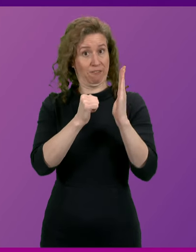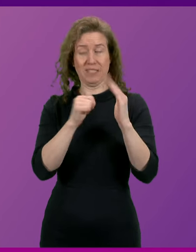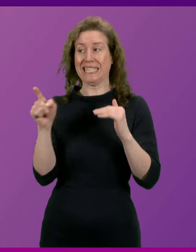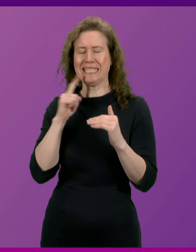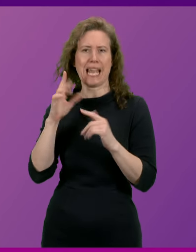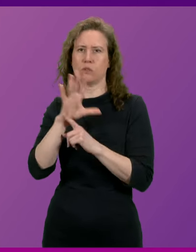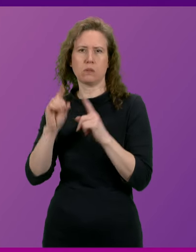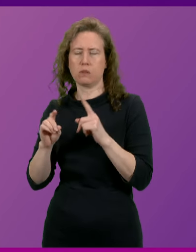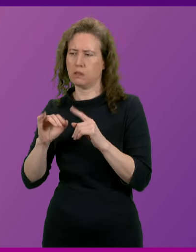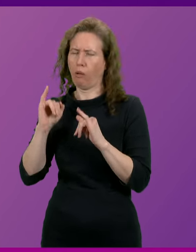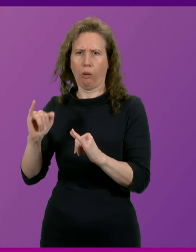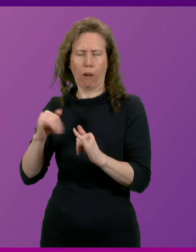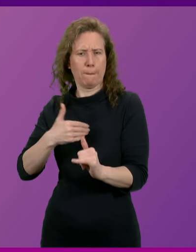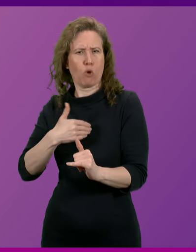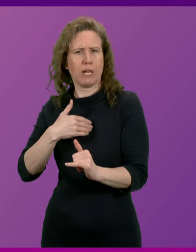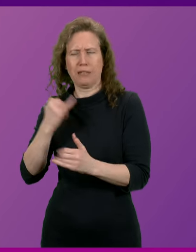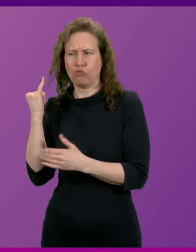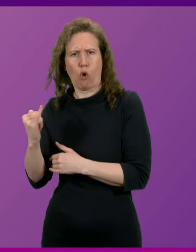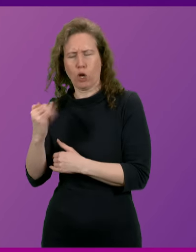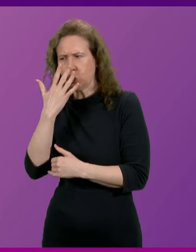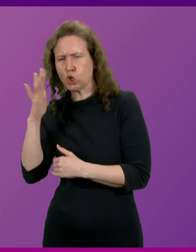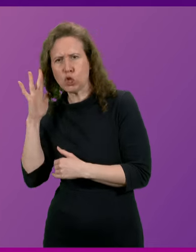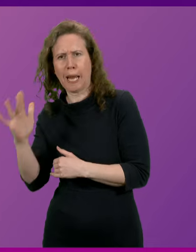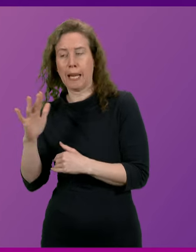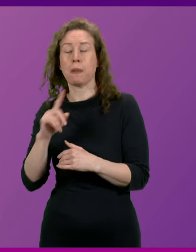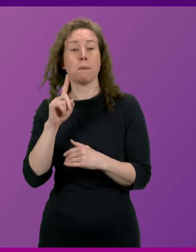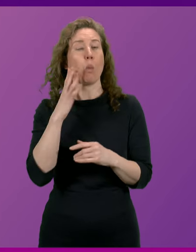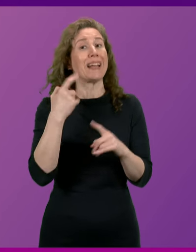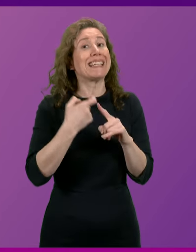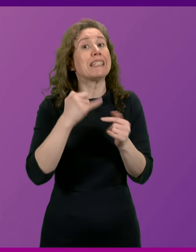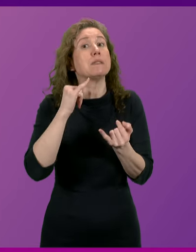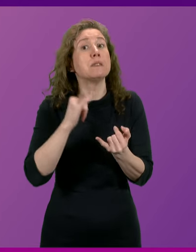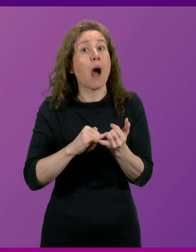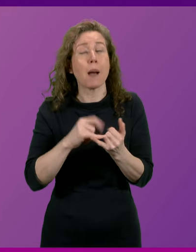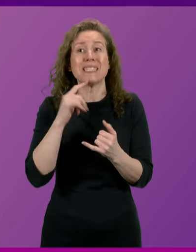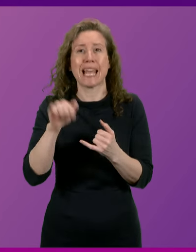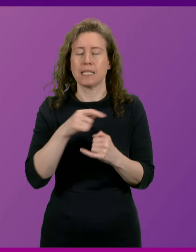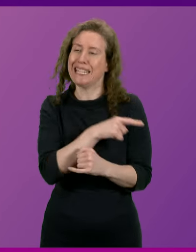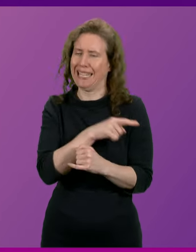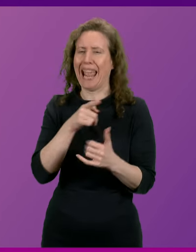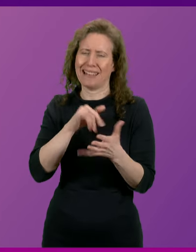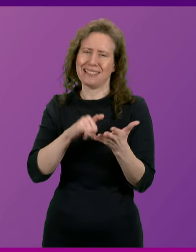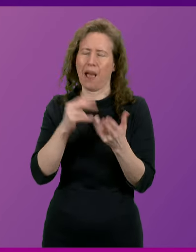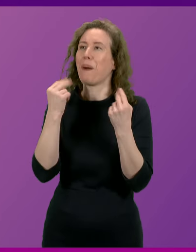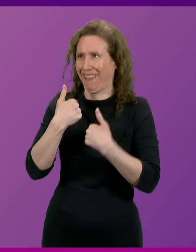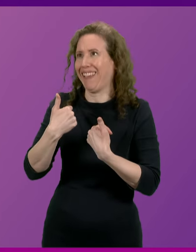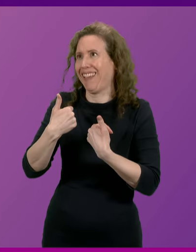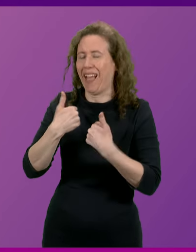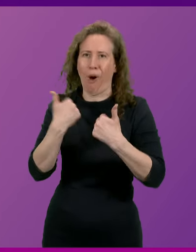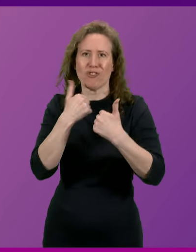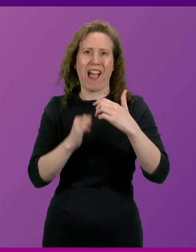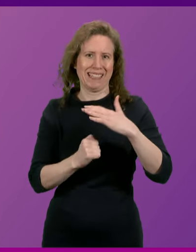illiterate and morally repugnant. But then, of course, when Keir Starmer does it, Anna Sauer, like a good boy, falls into life.